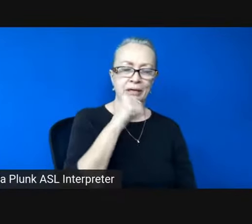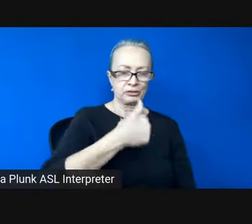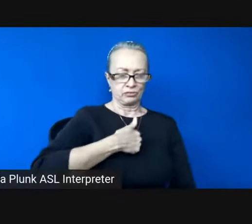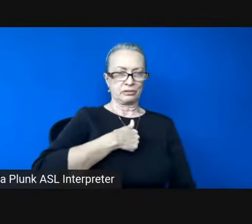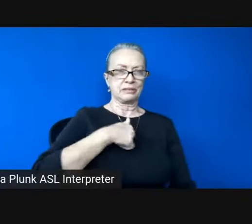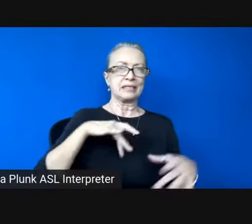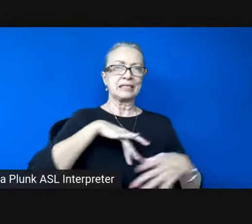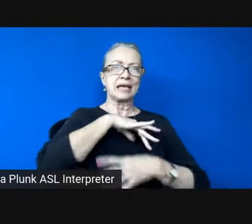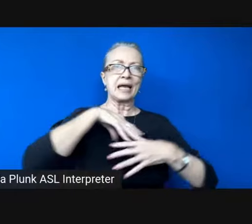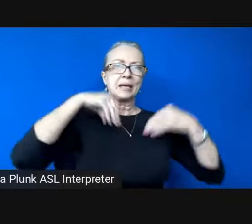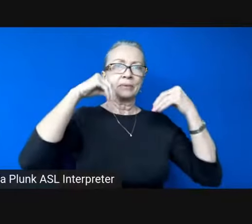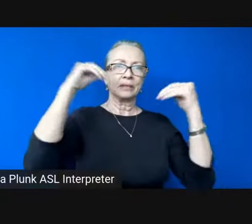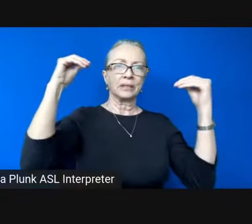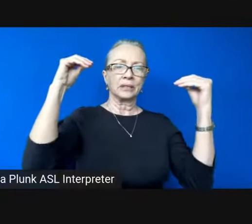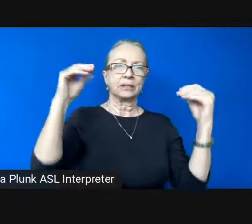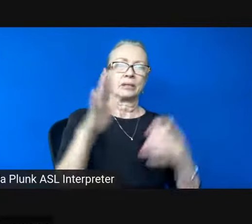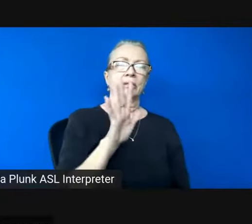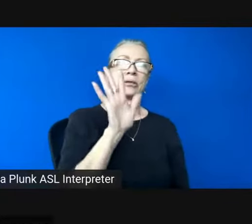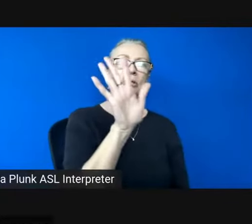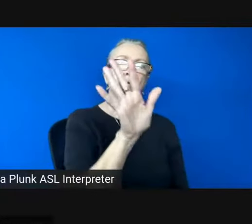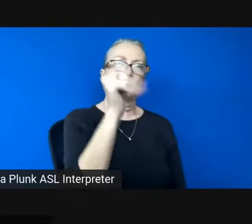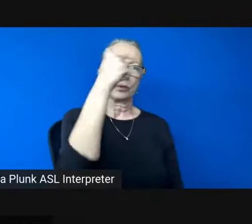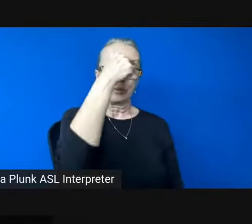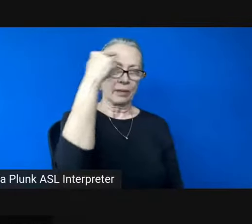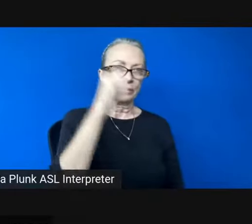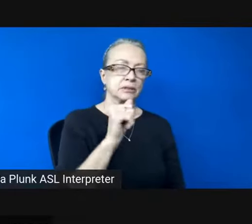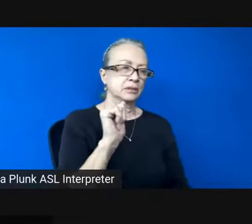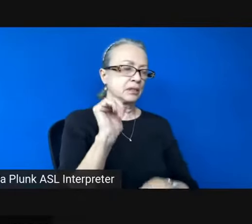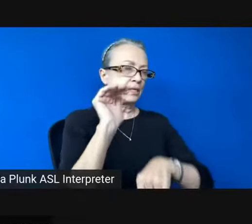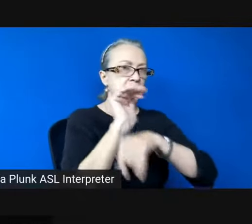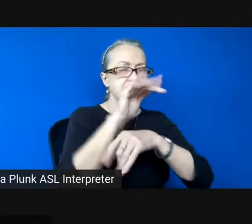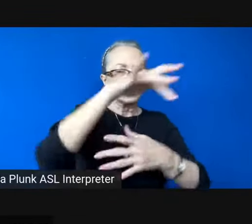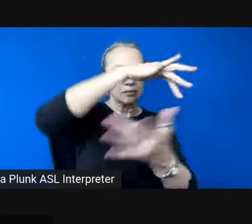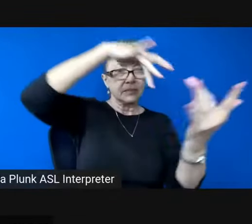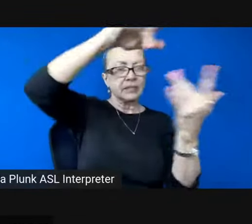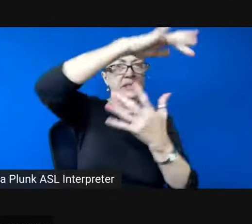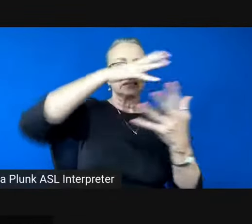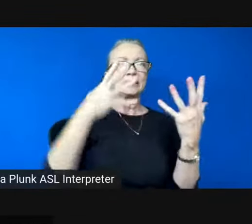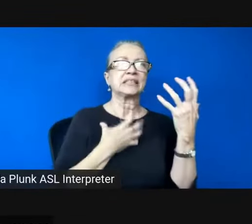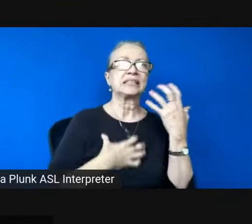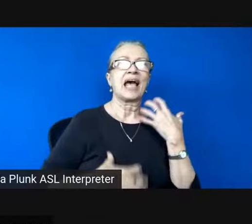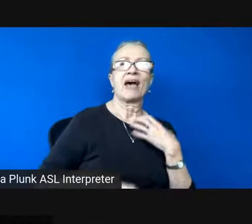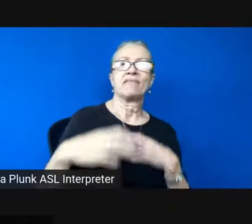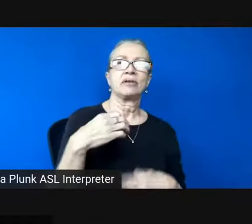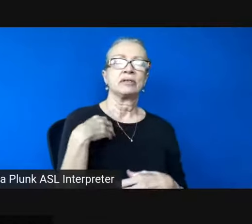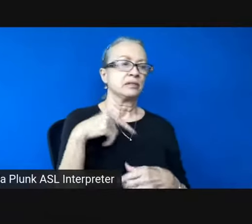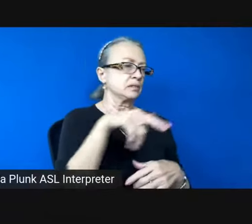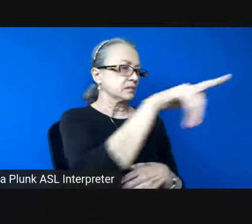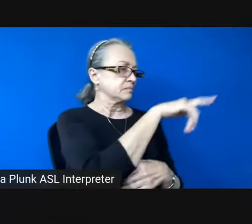Unlearn empire's blackness. Night spun savage, space cast empty, when really,